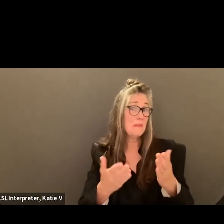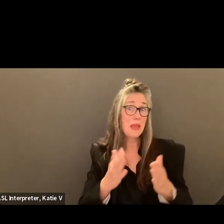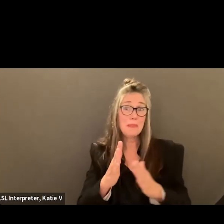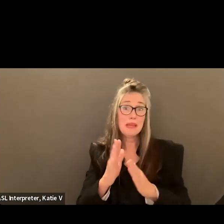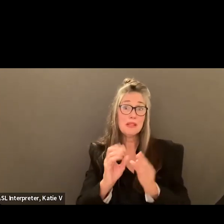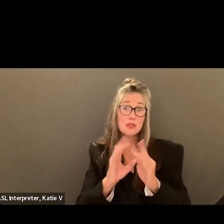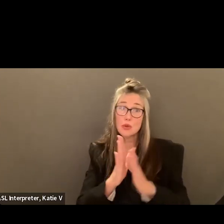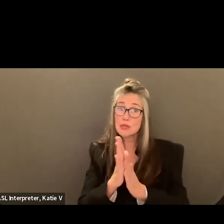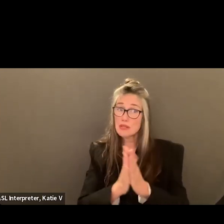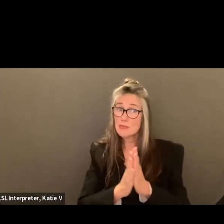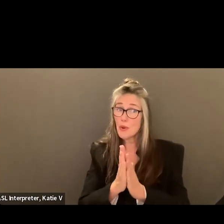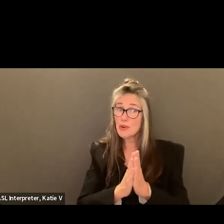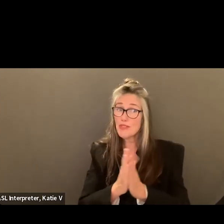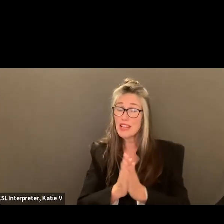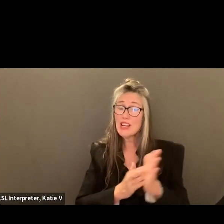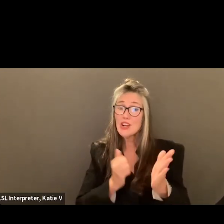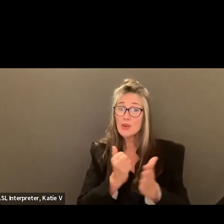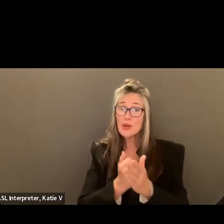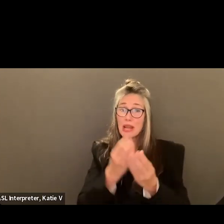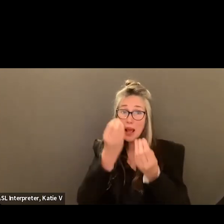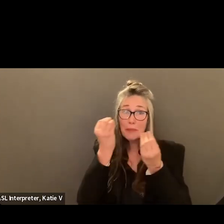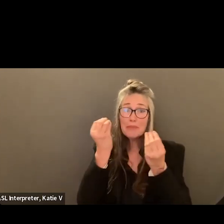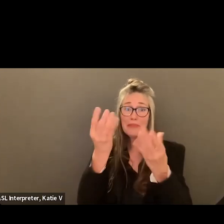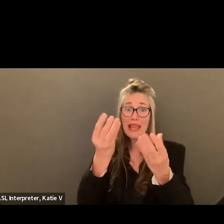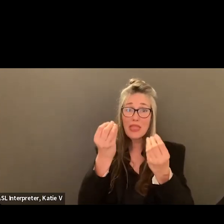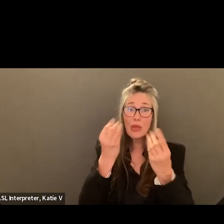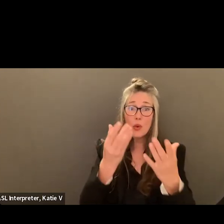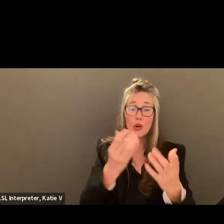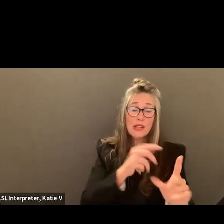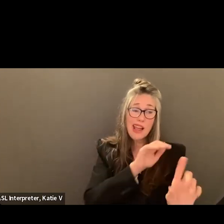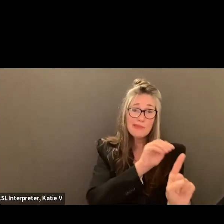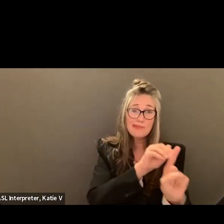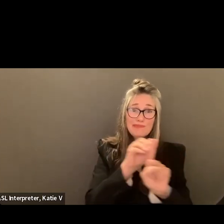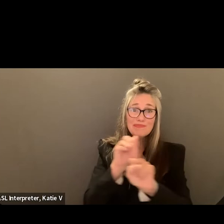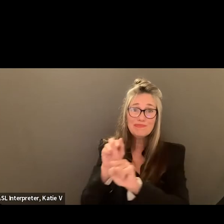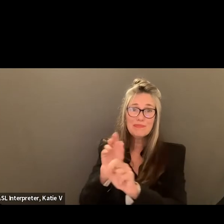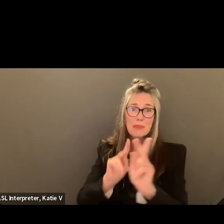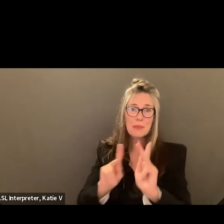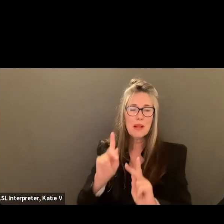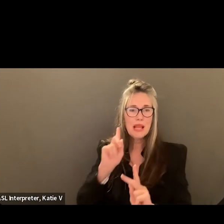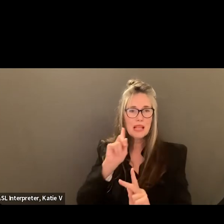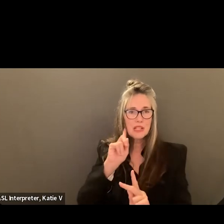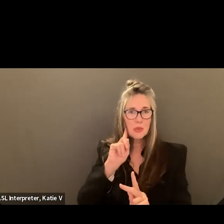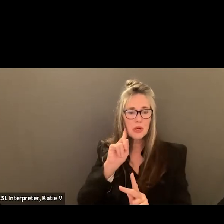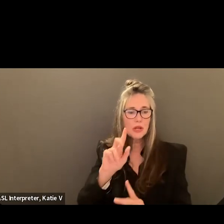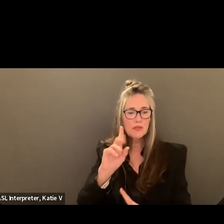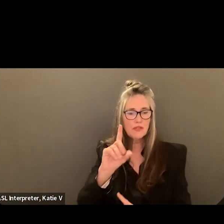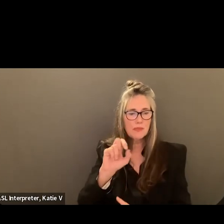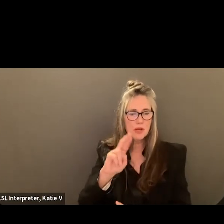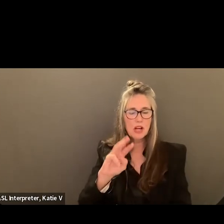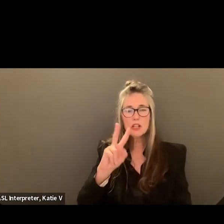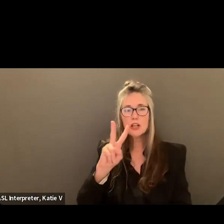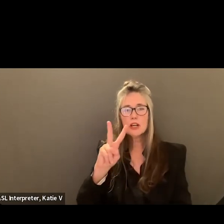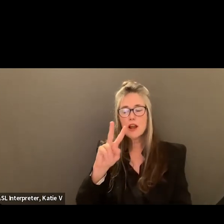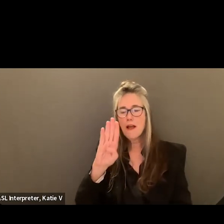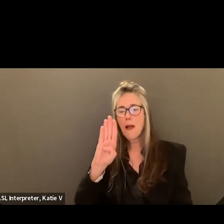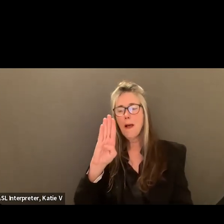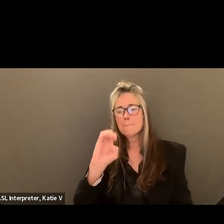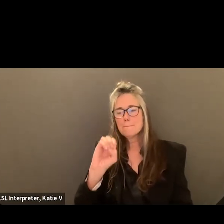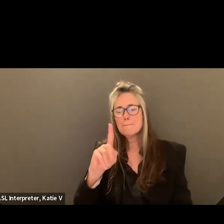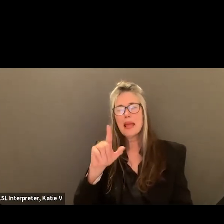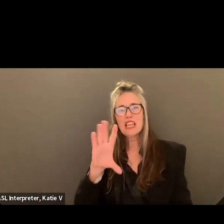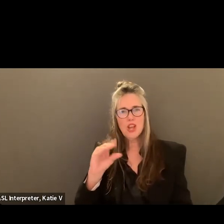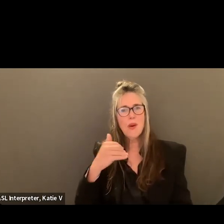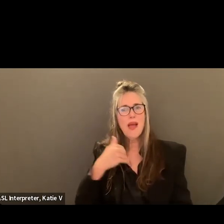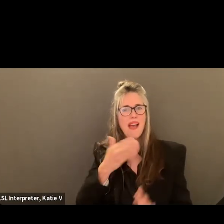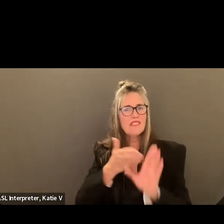that principal get the word out. But I just, you know, we heard the other couple meetings ago from Dr. Brecchio that there's so many, you know, there's all these